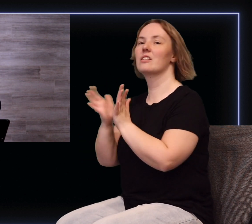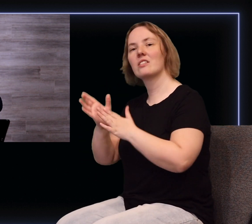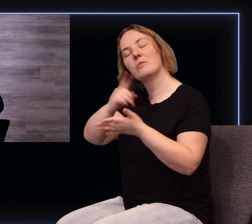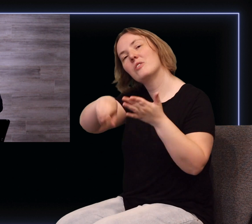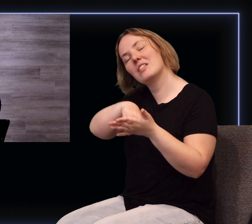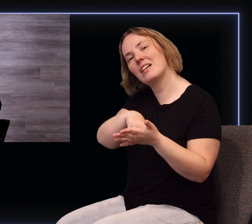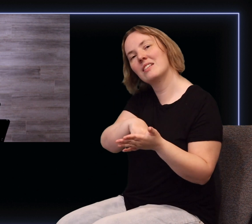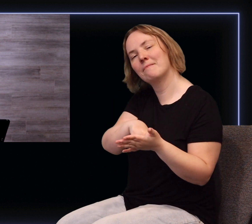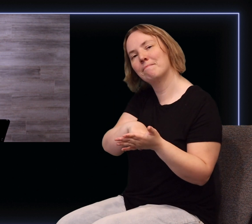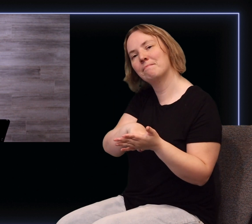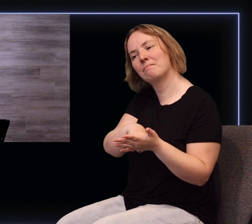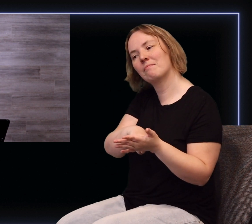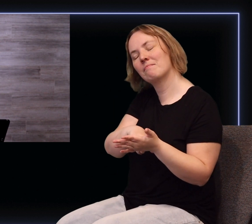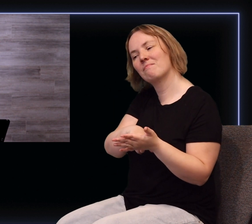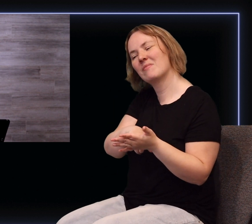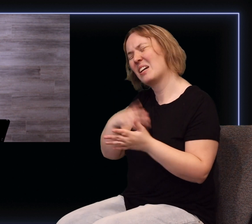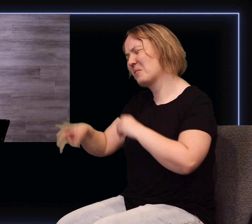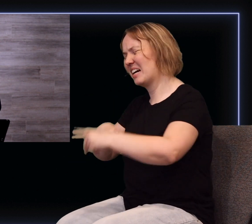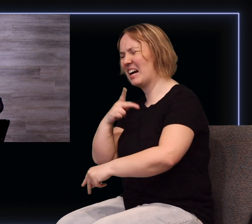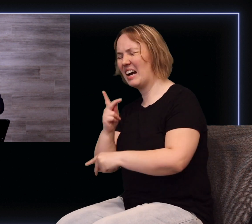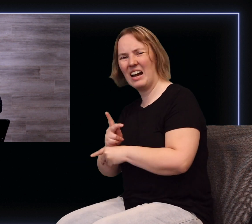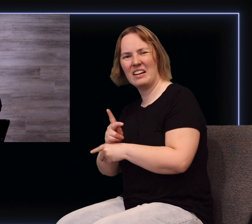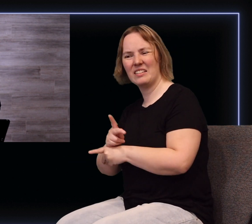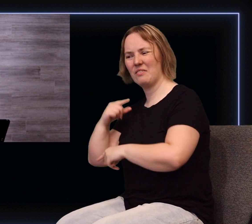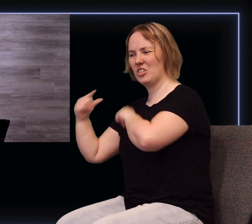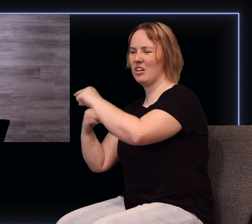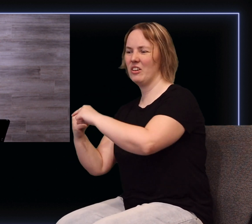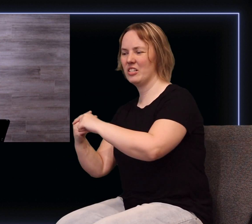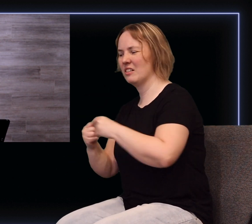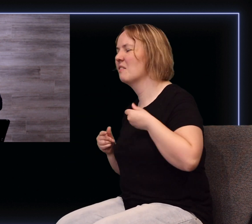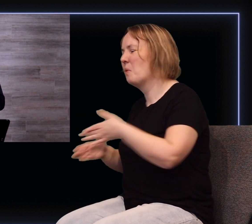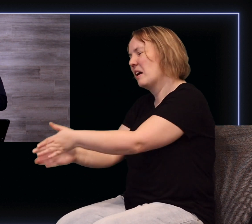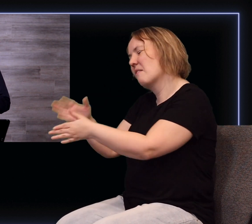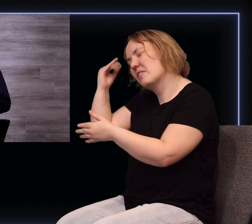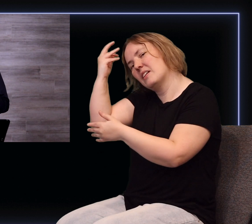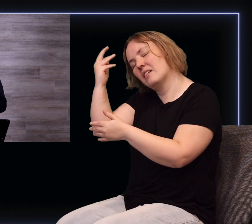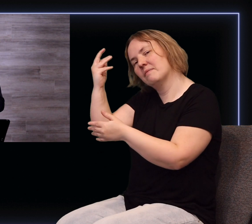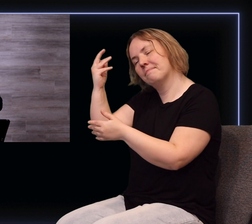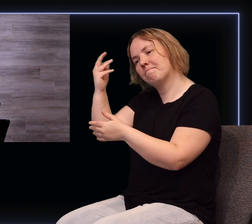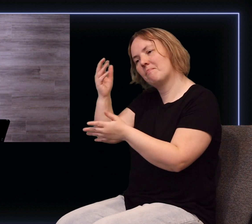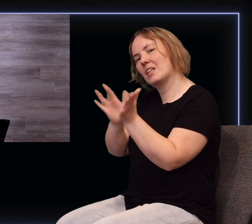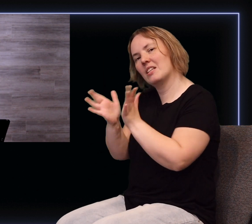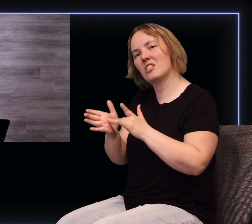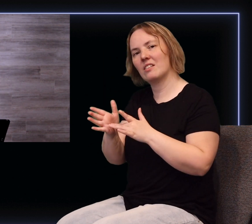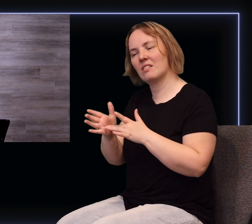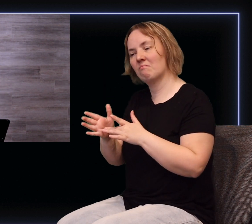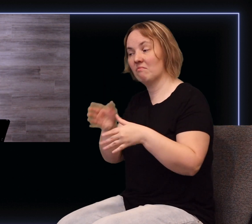was criticizing? What kind of generation, what kind of mindset is it exactly that Jesus